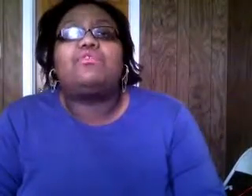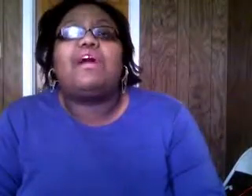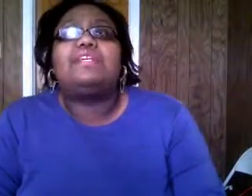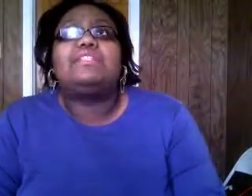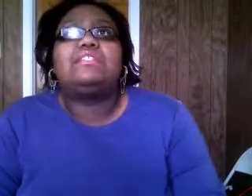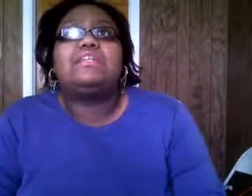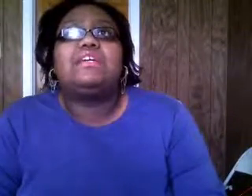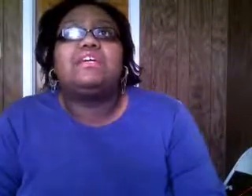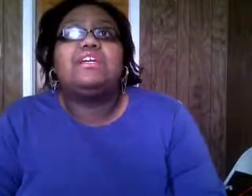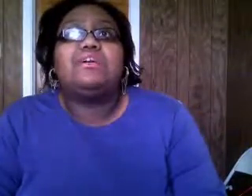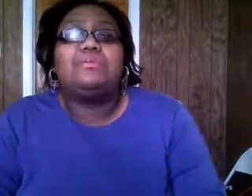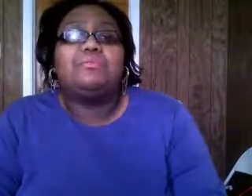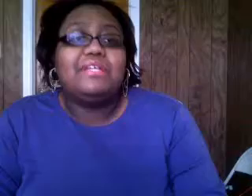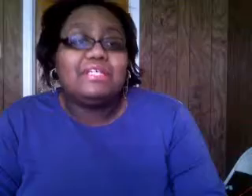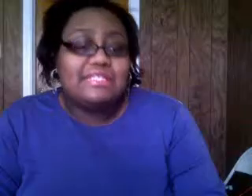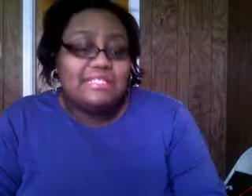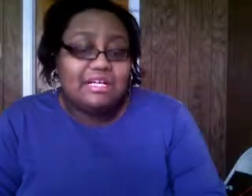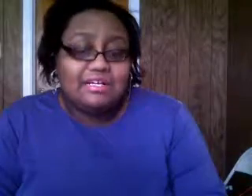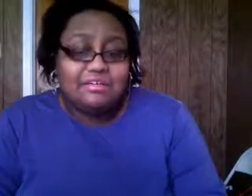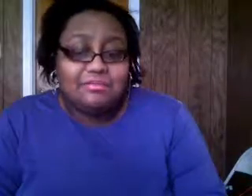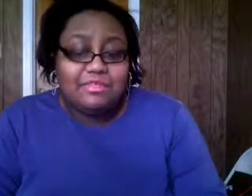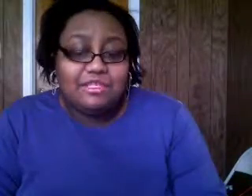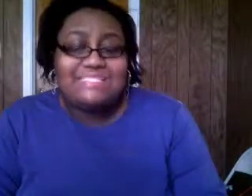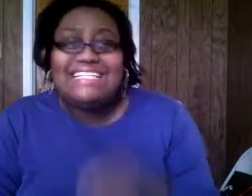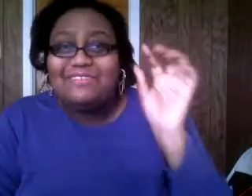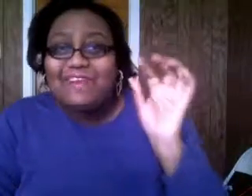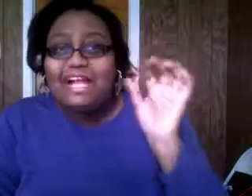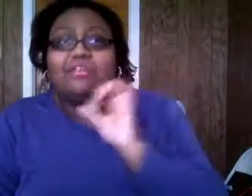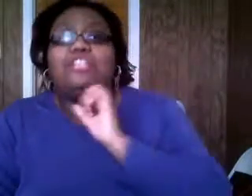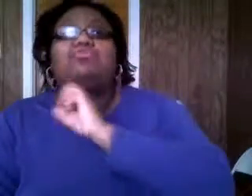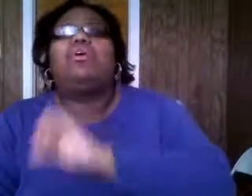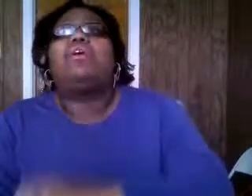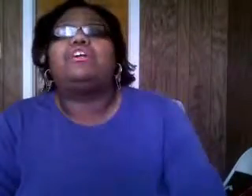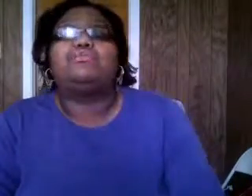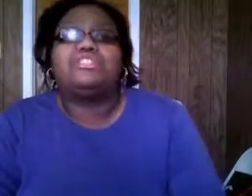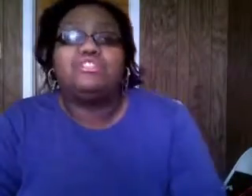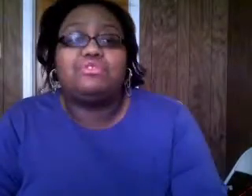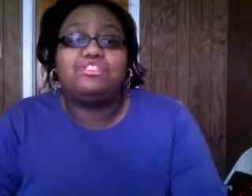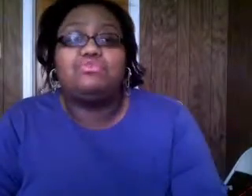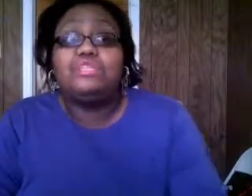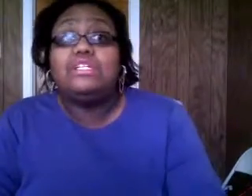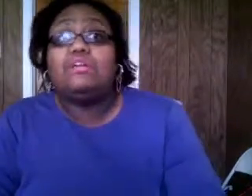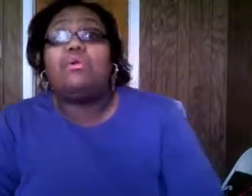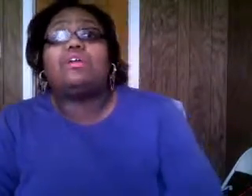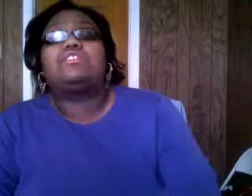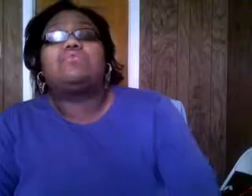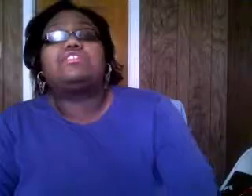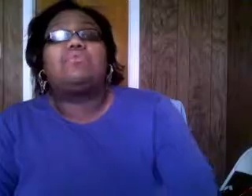christ you know the biggest um you know signifier that you are a christian or that you really are walking this christ walk